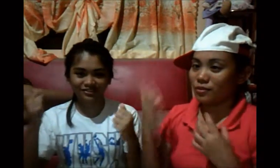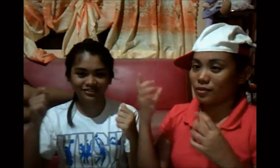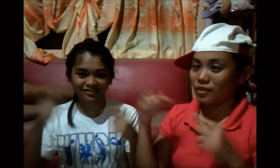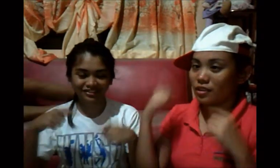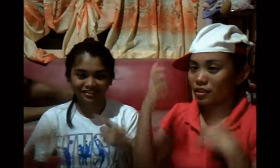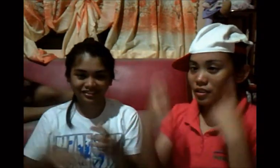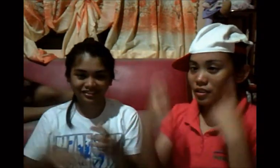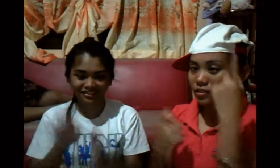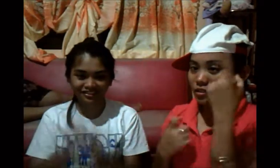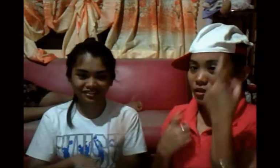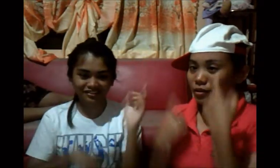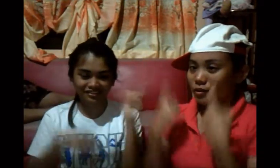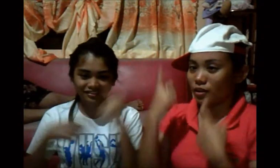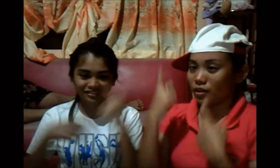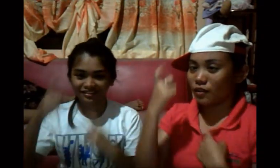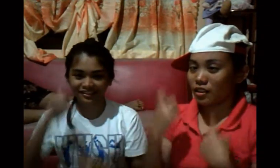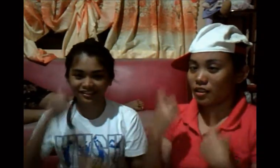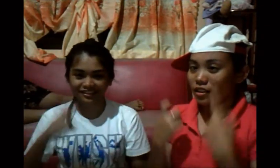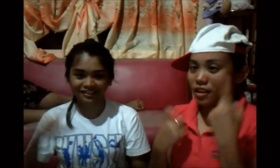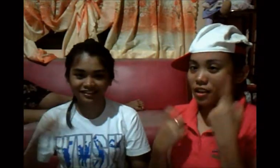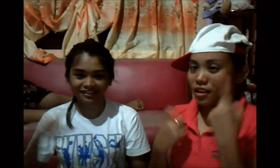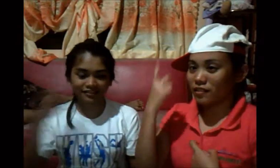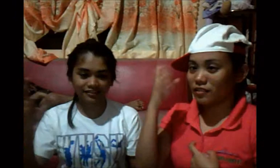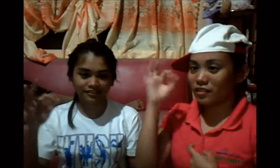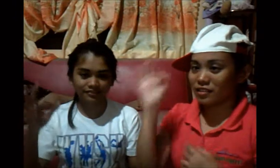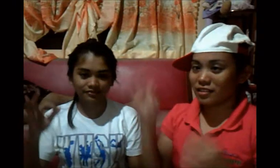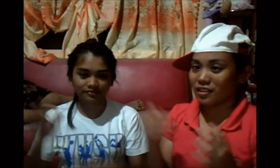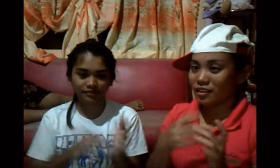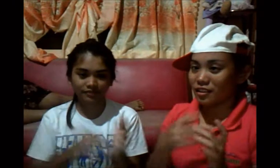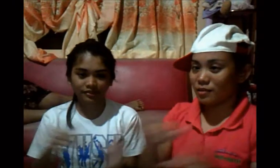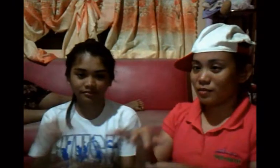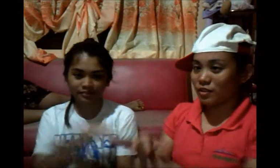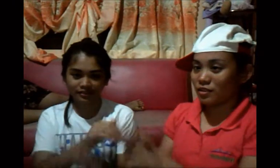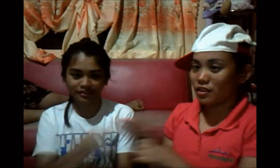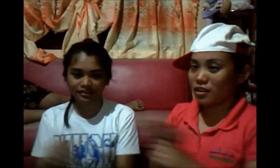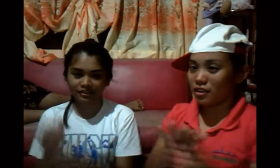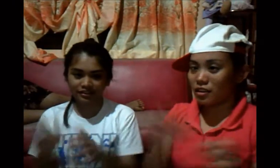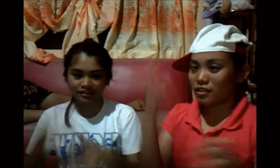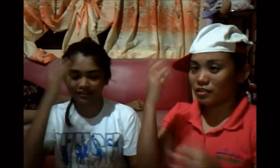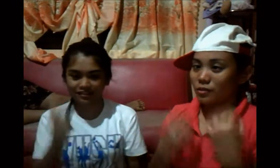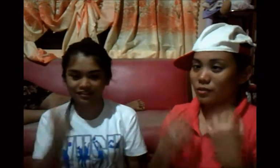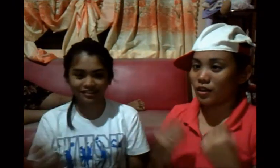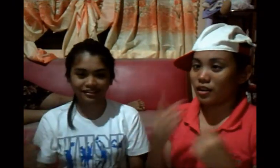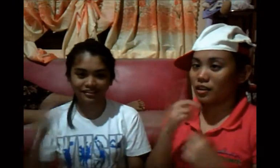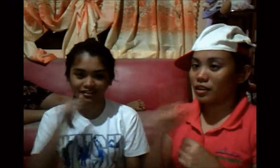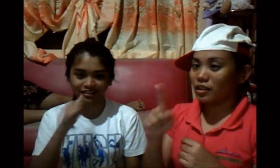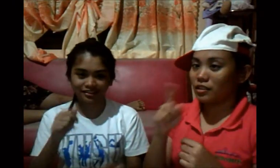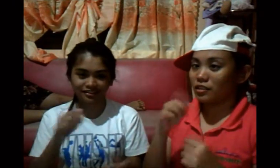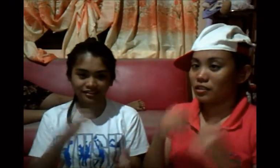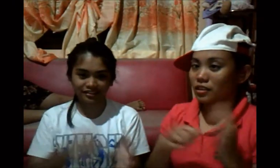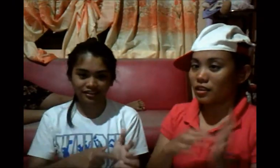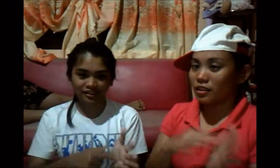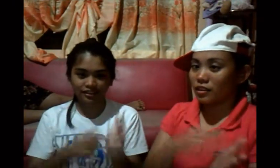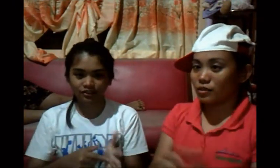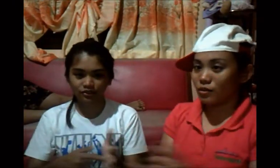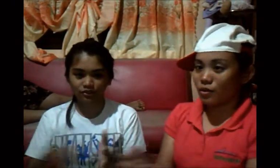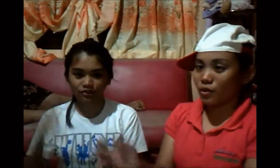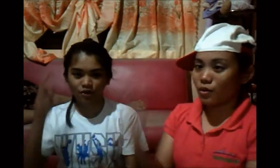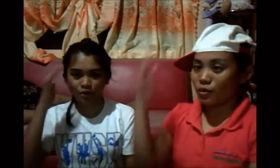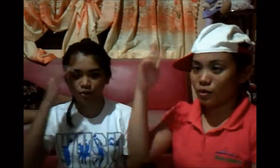tears? And what if I can't see the spite of what it takes to love